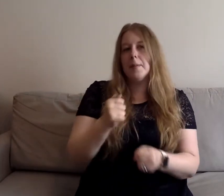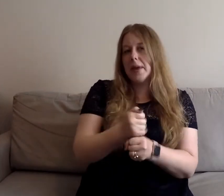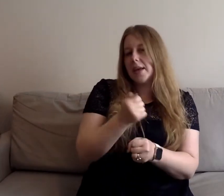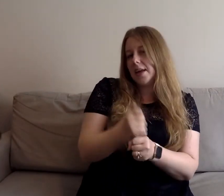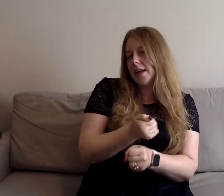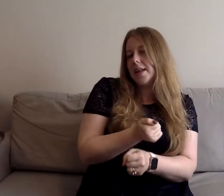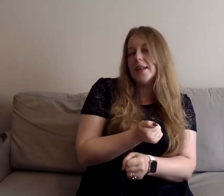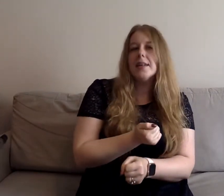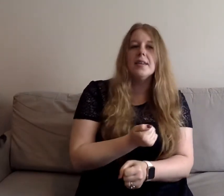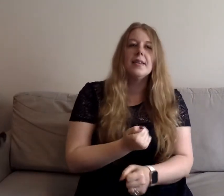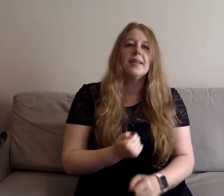makes it you